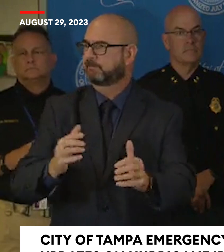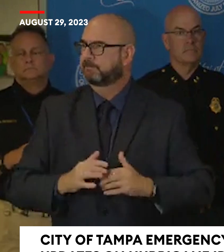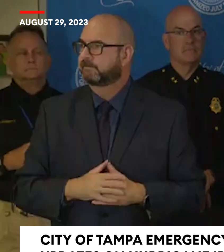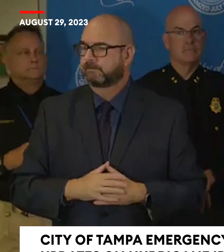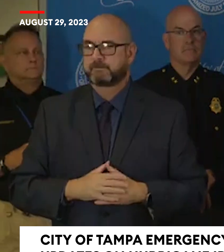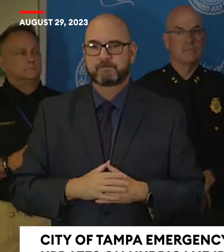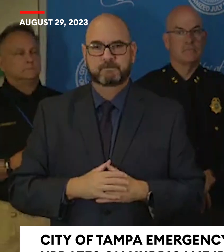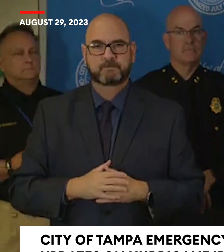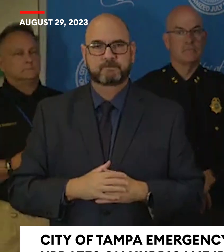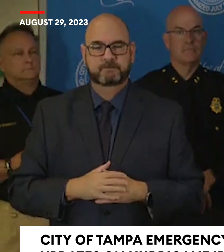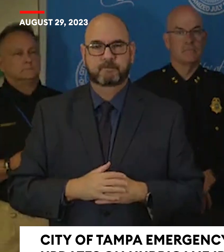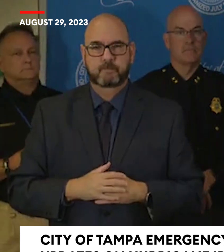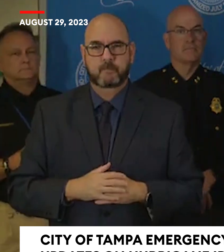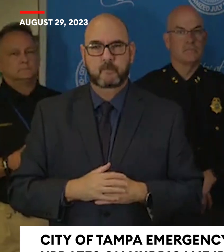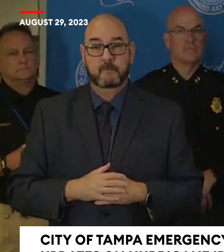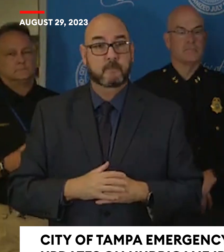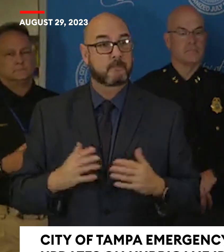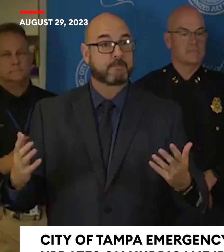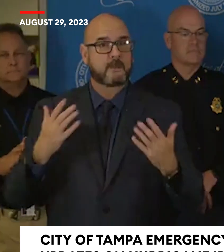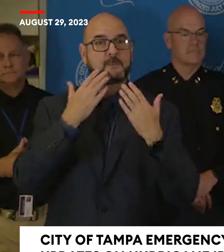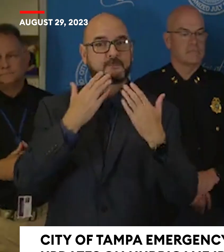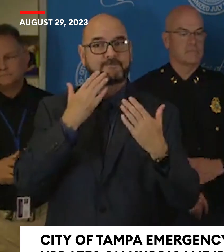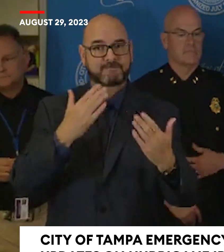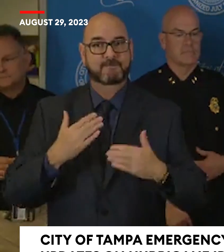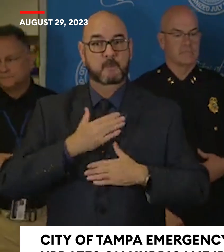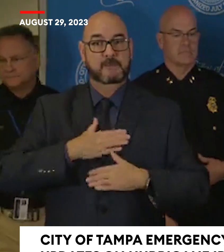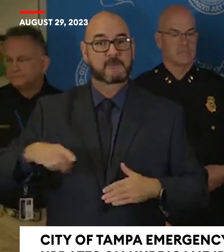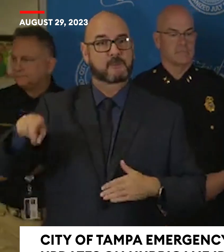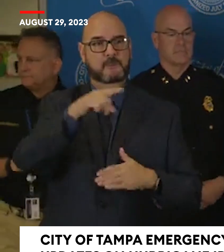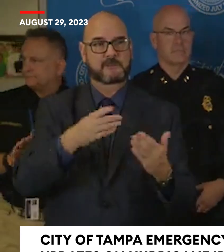All right. Thank you guys. We appreciate it.